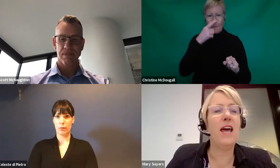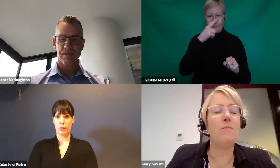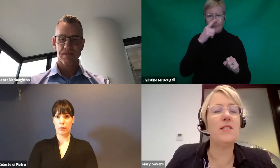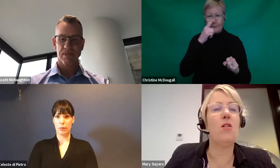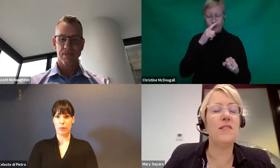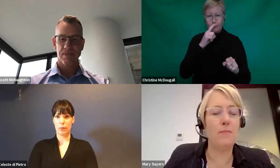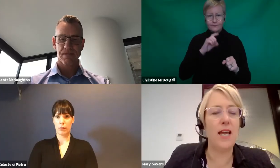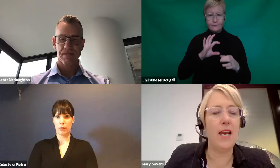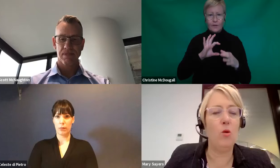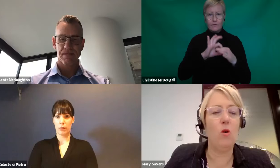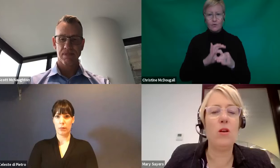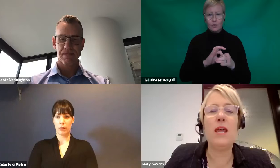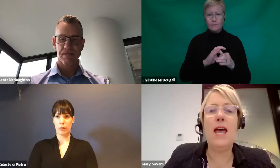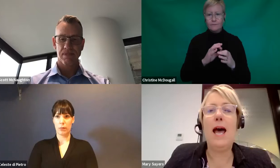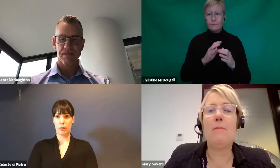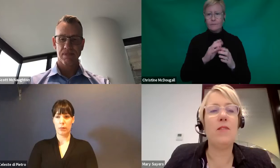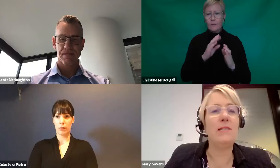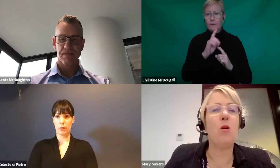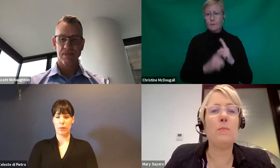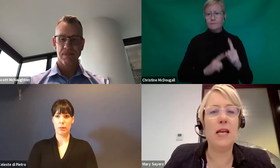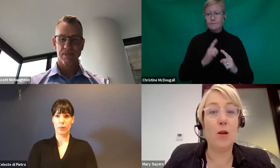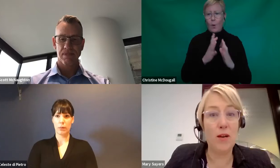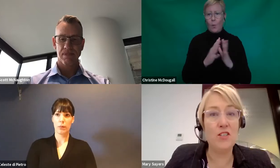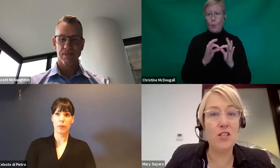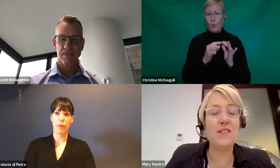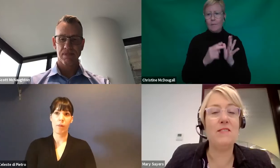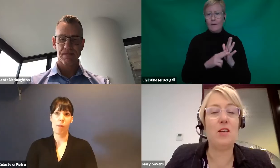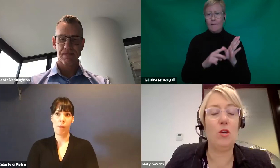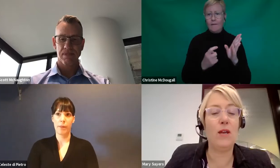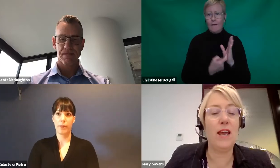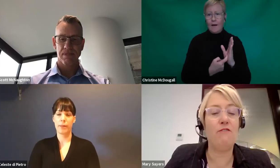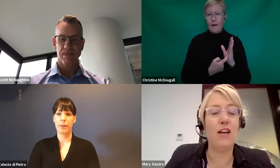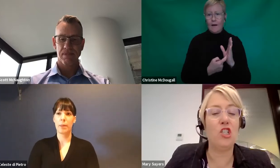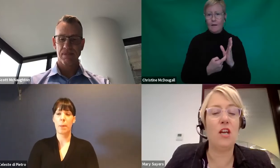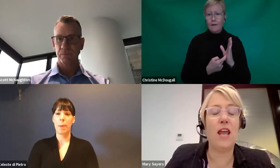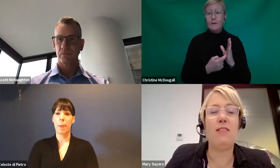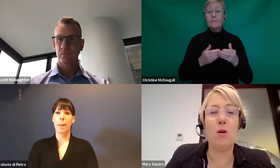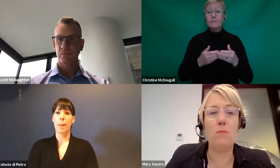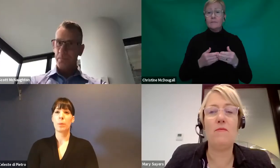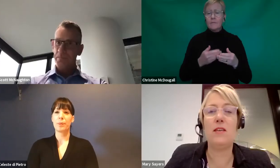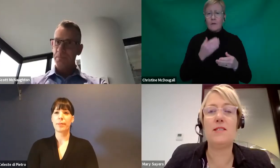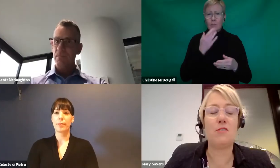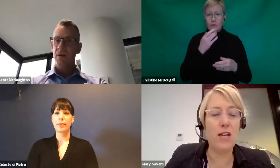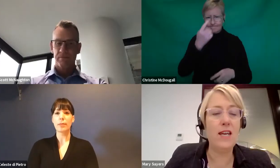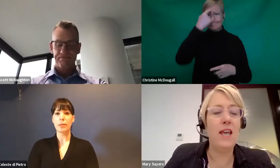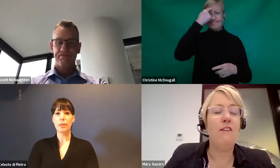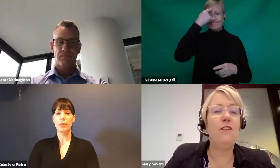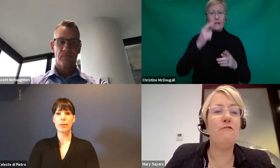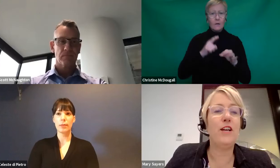If anything that Scott's updating you on is prompting any questions, there's a Q&A function at the bottom of the